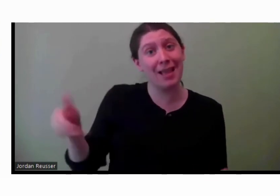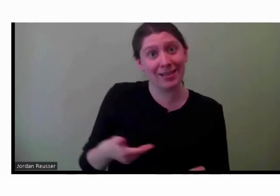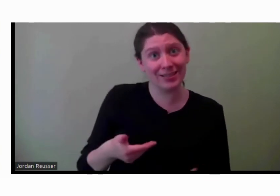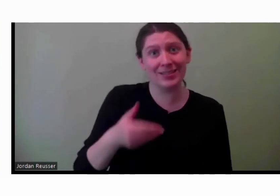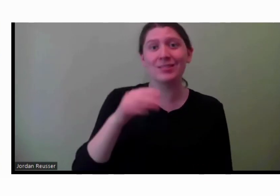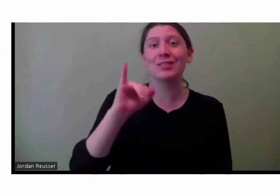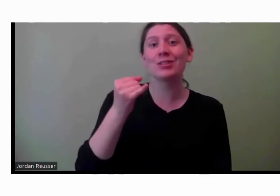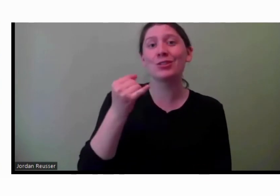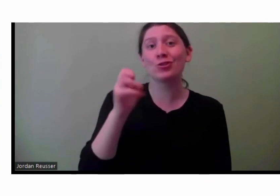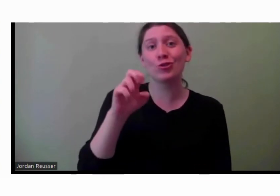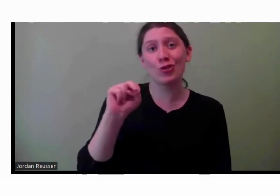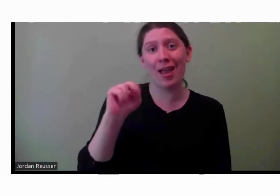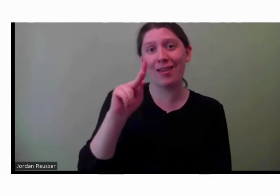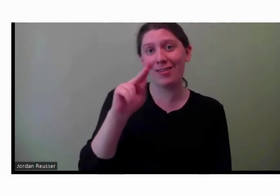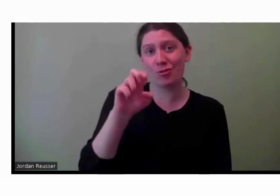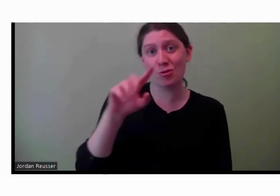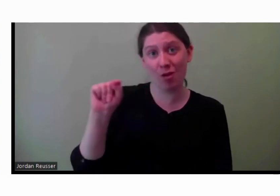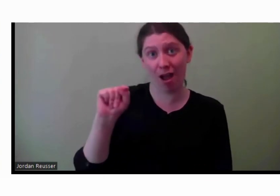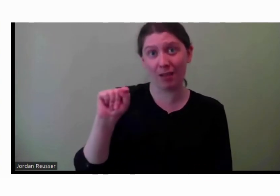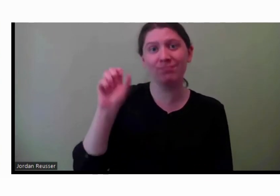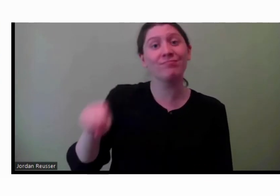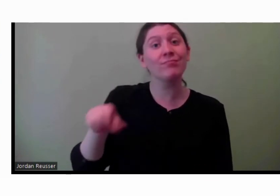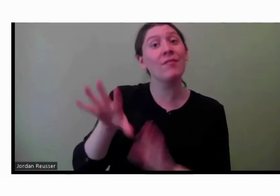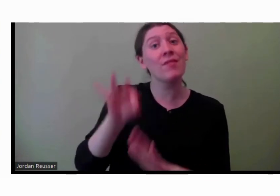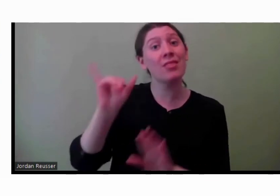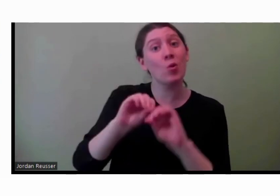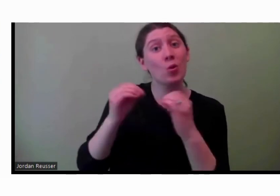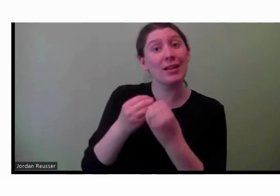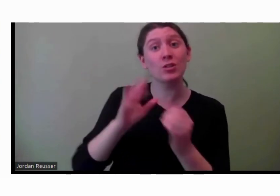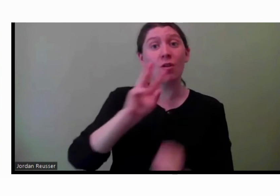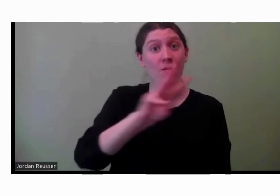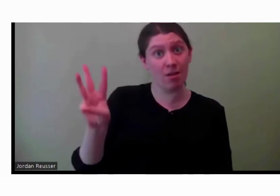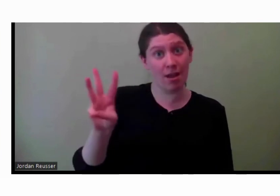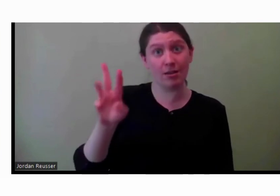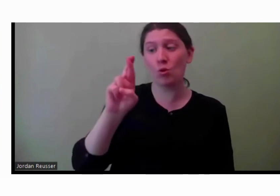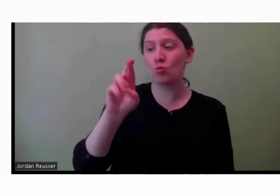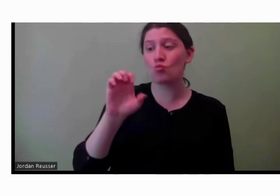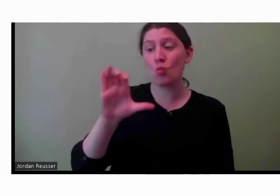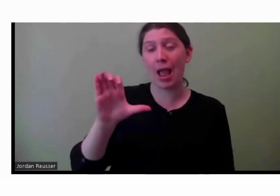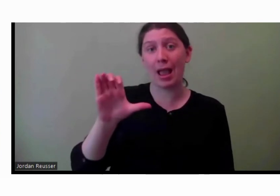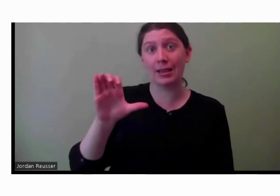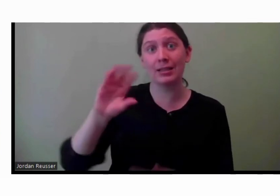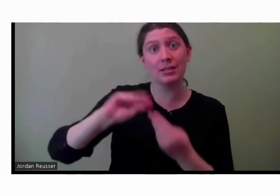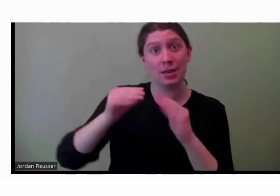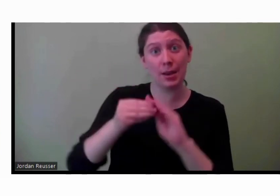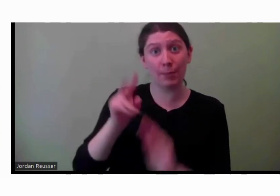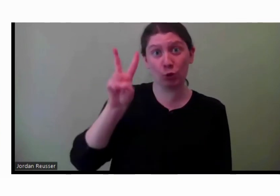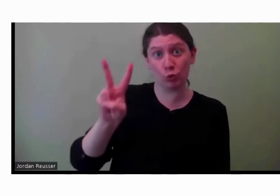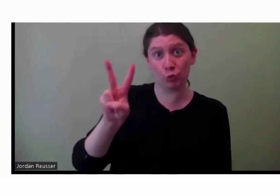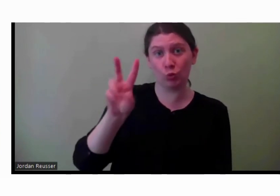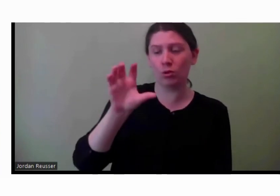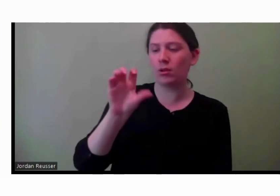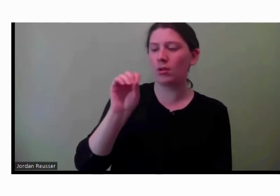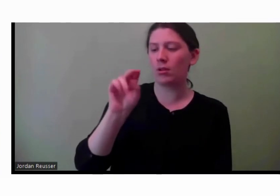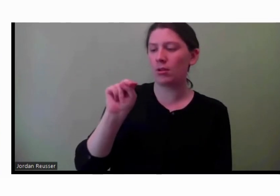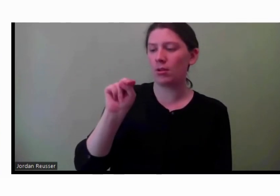You can find RectiConnect on their website, recticonnect.org. That's R-E-C, the number two,